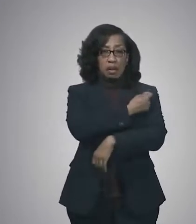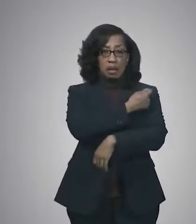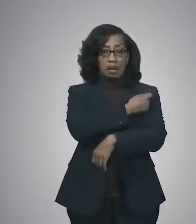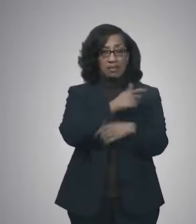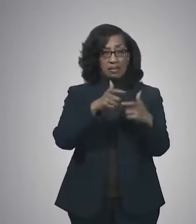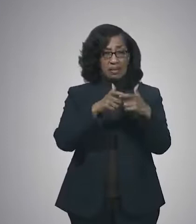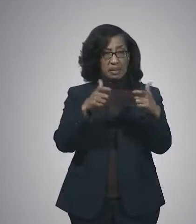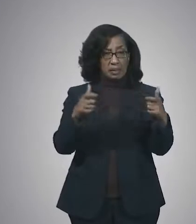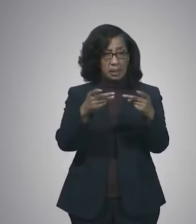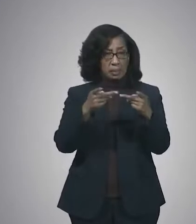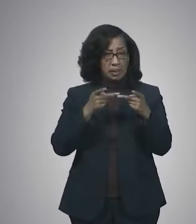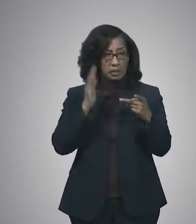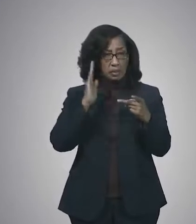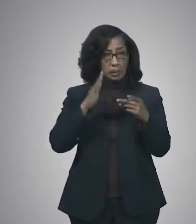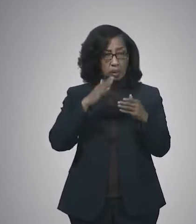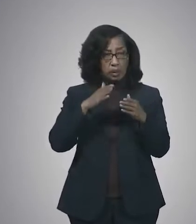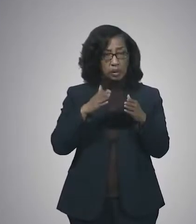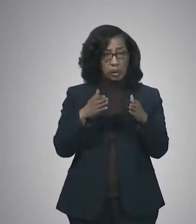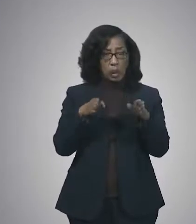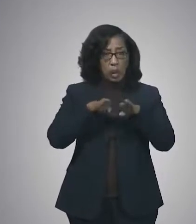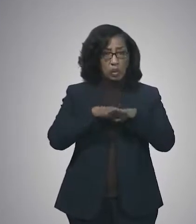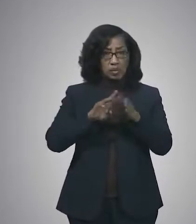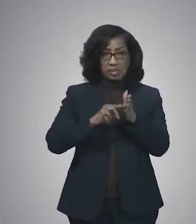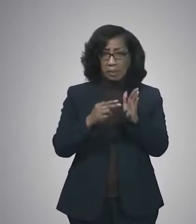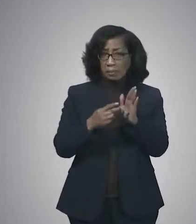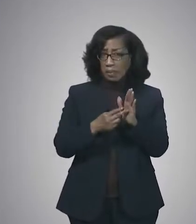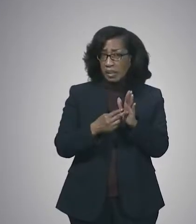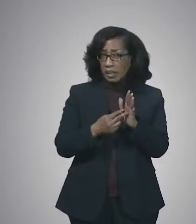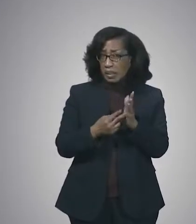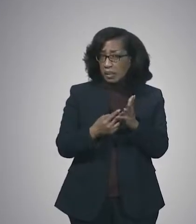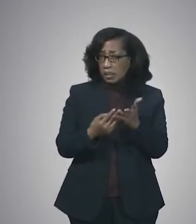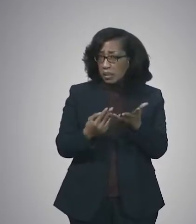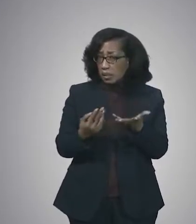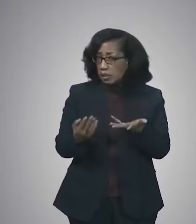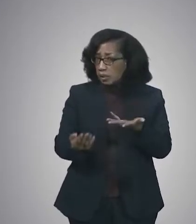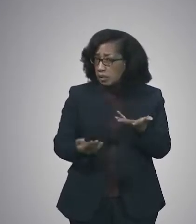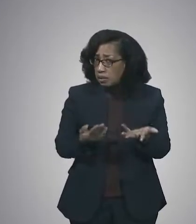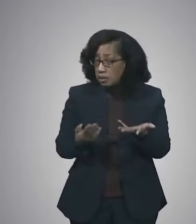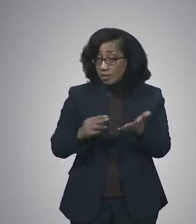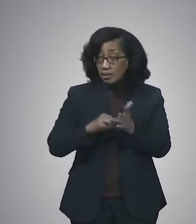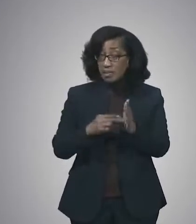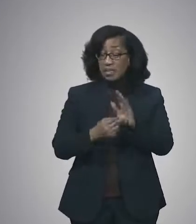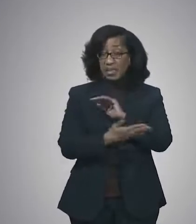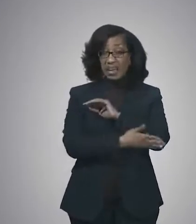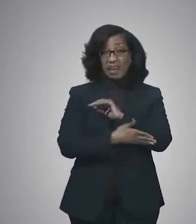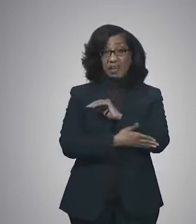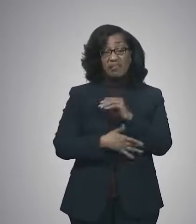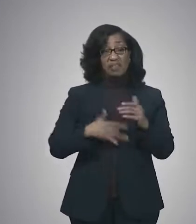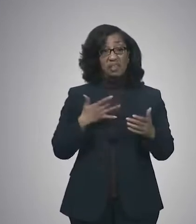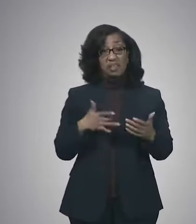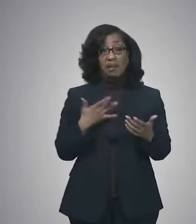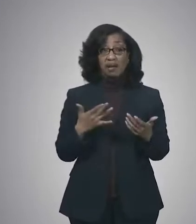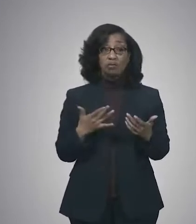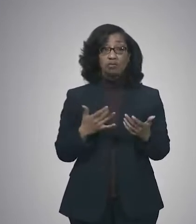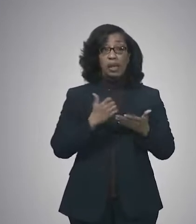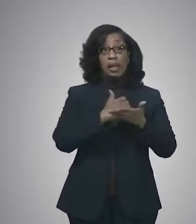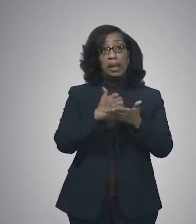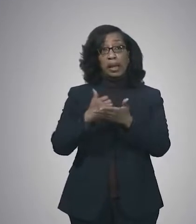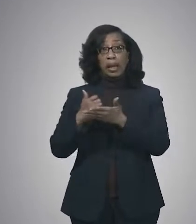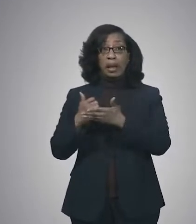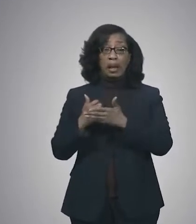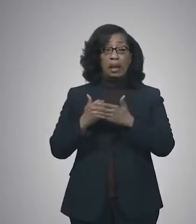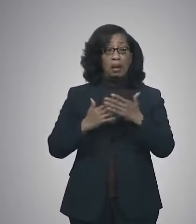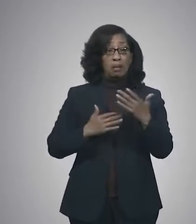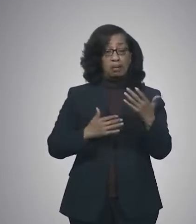or the middle of this month. Is that signaling something? Has the county sort of reached a limit to what it can do to convince the